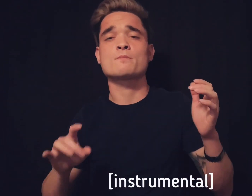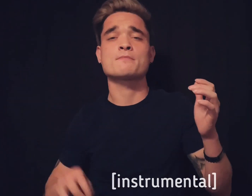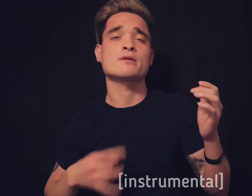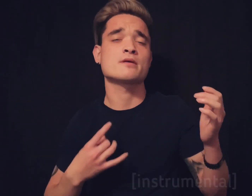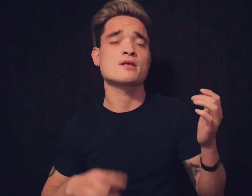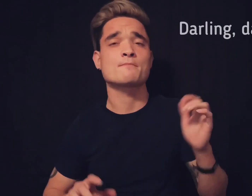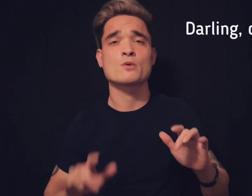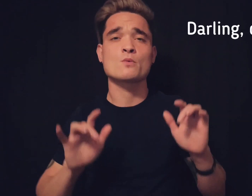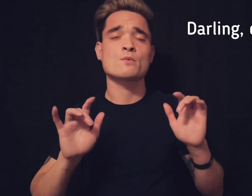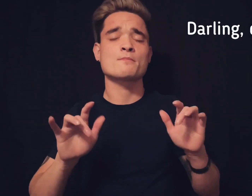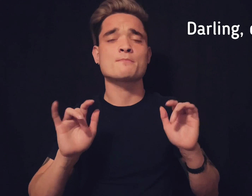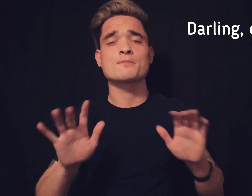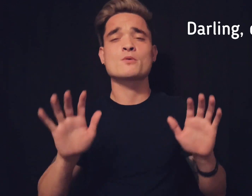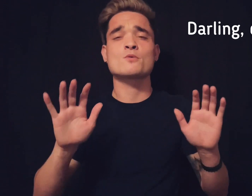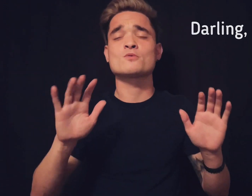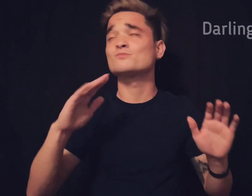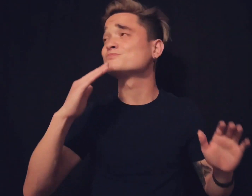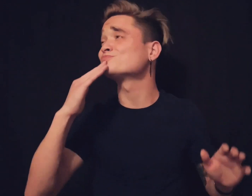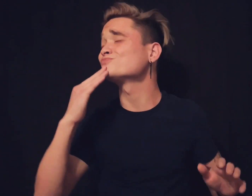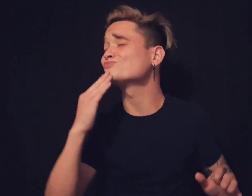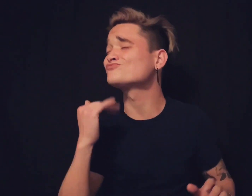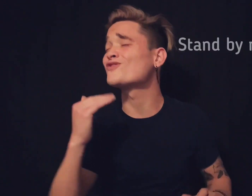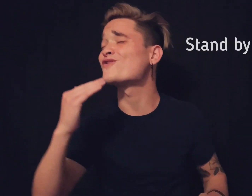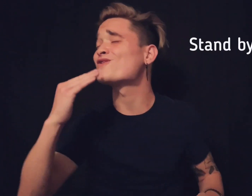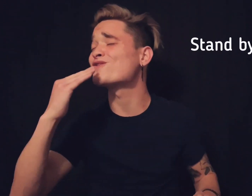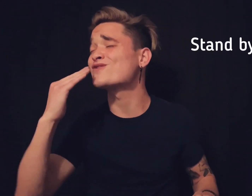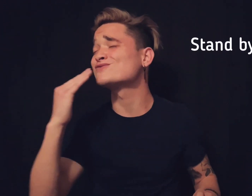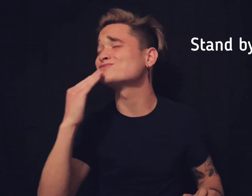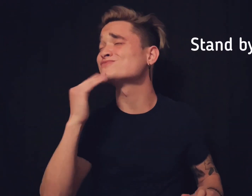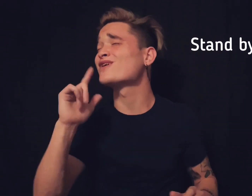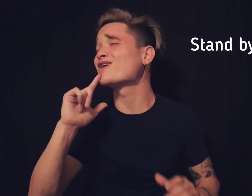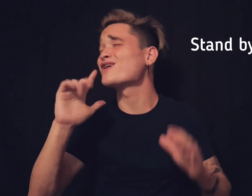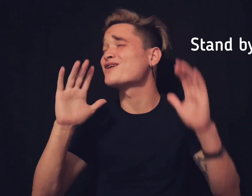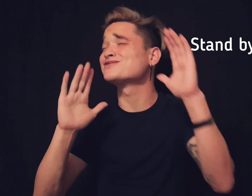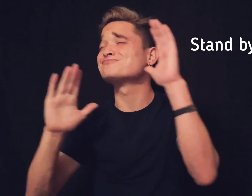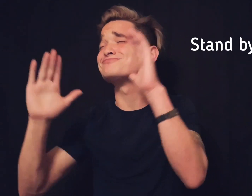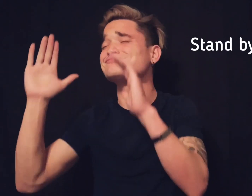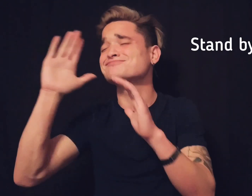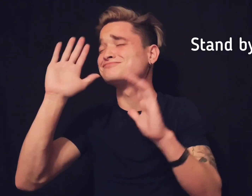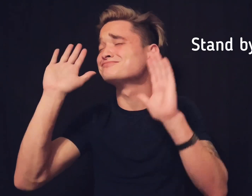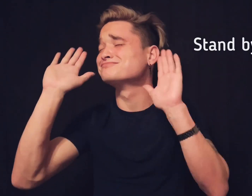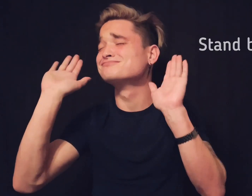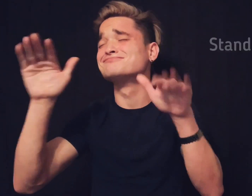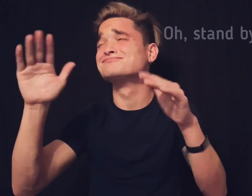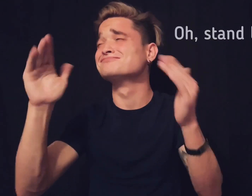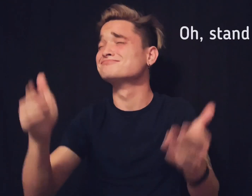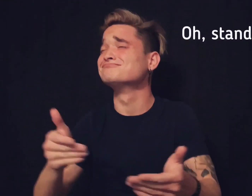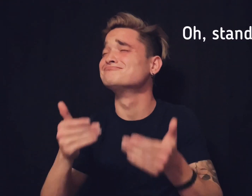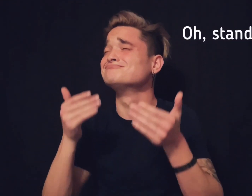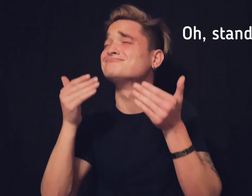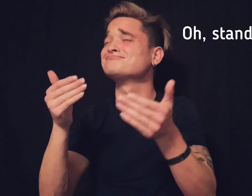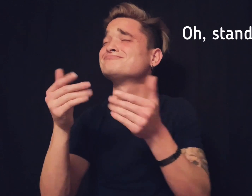Darling, darling, stand by me Oh, stand